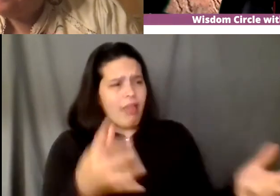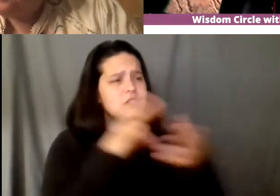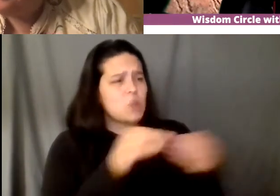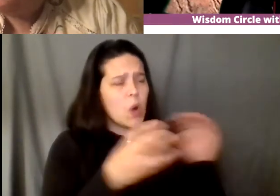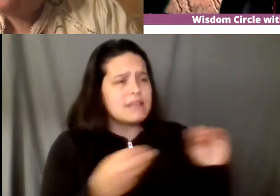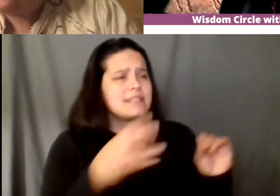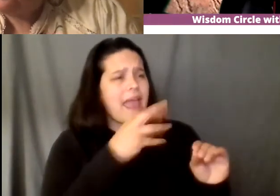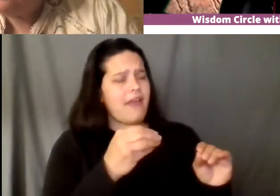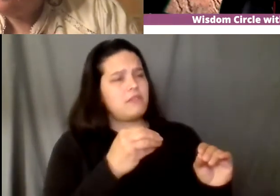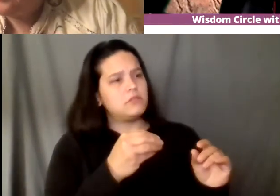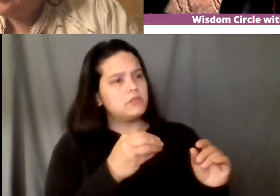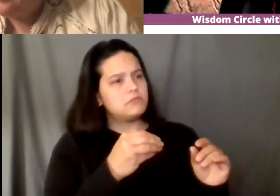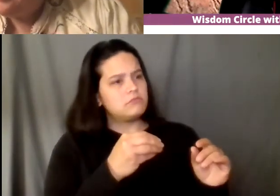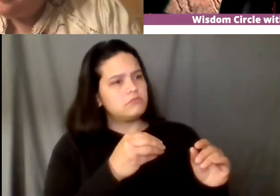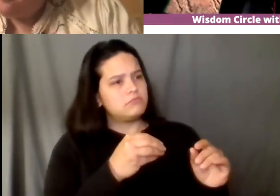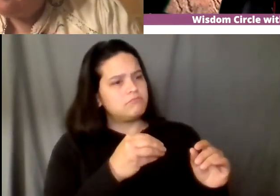that happened